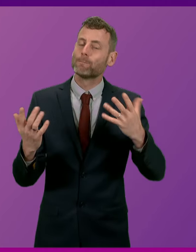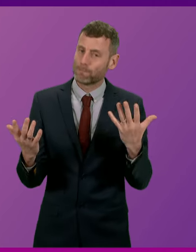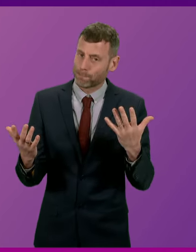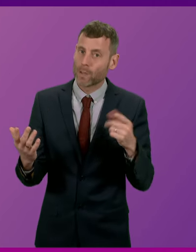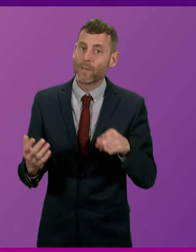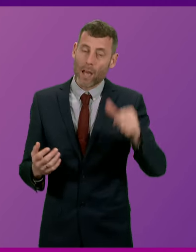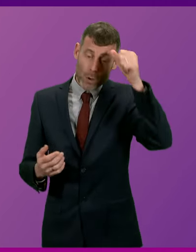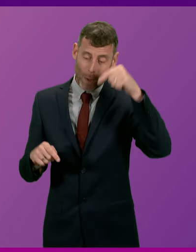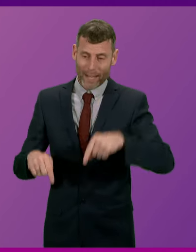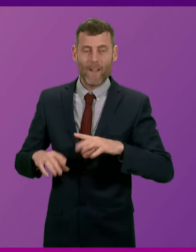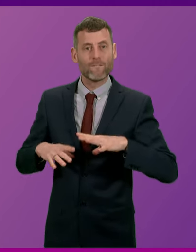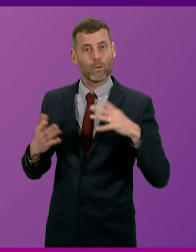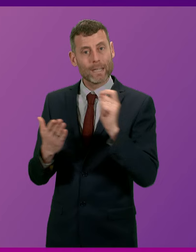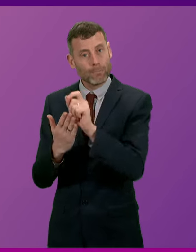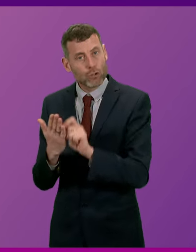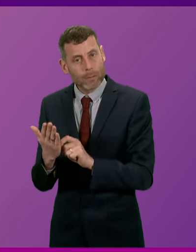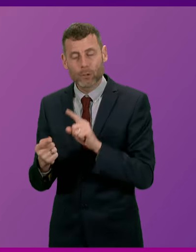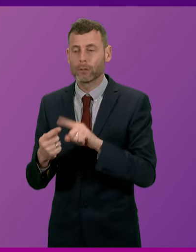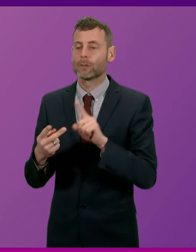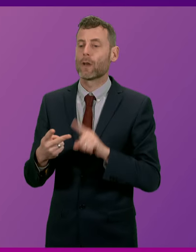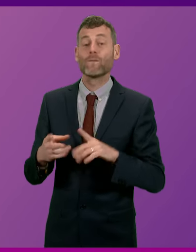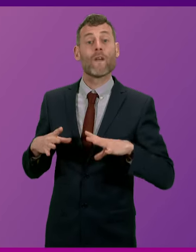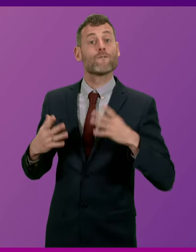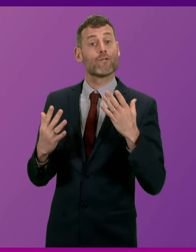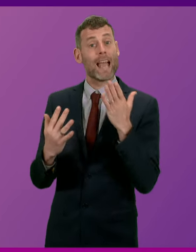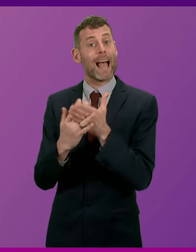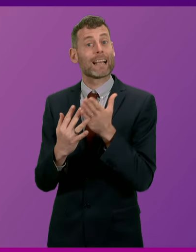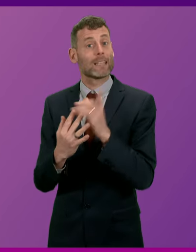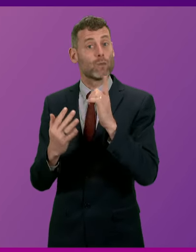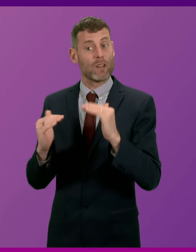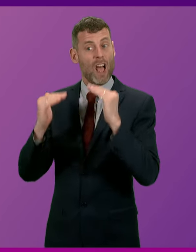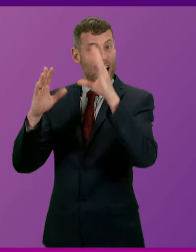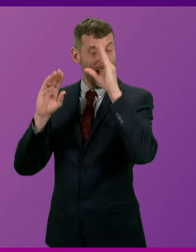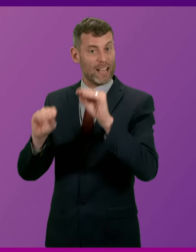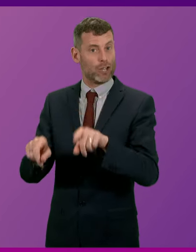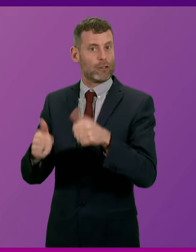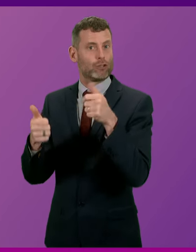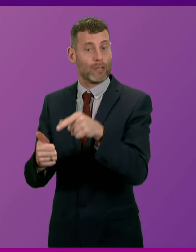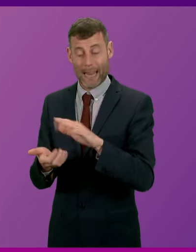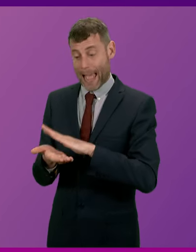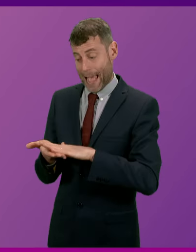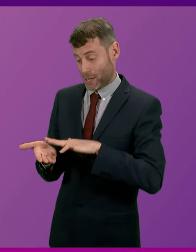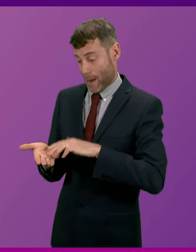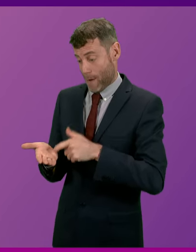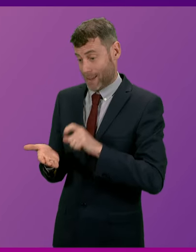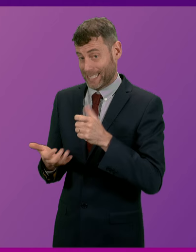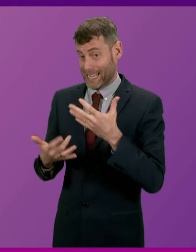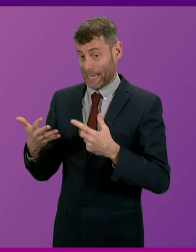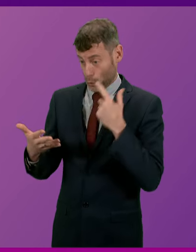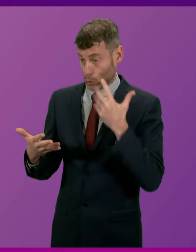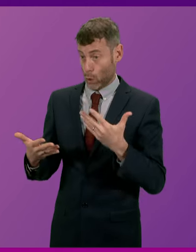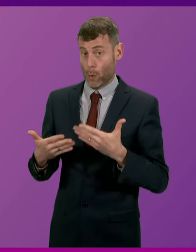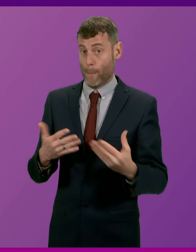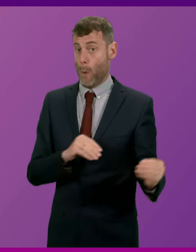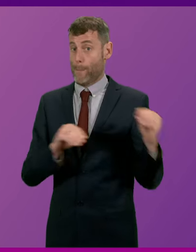such as free prescriptions, such as of course free access to higher education and that latest HMRC data confirms an average